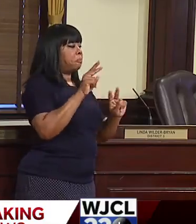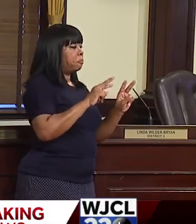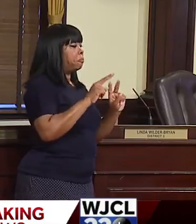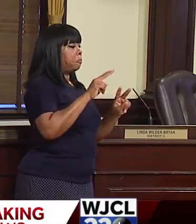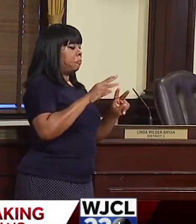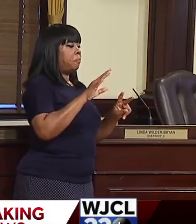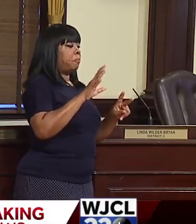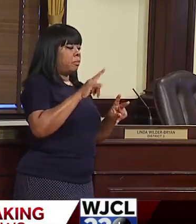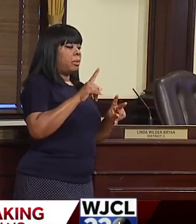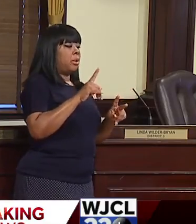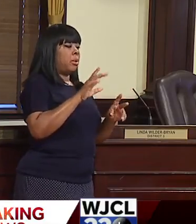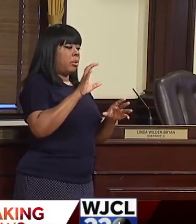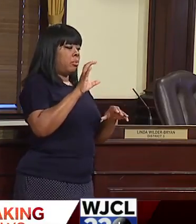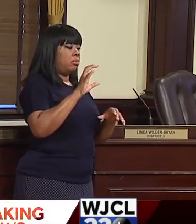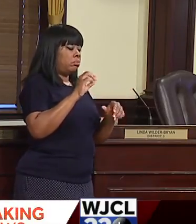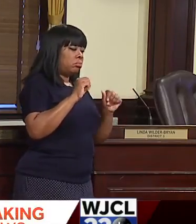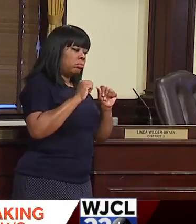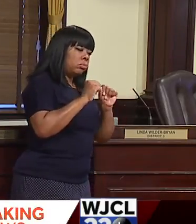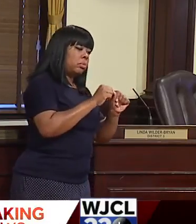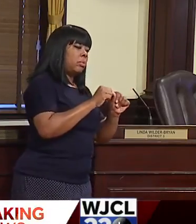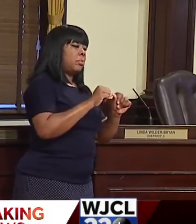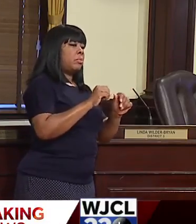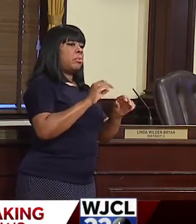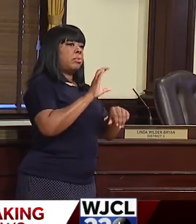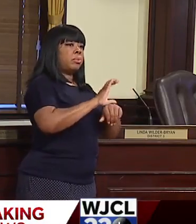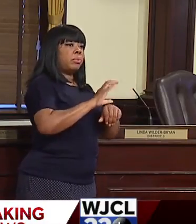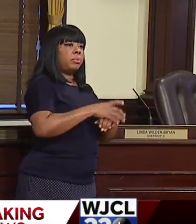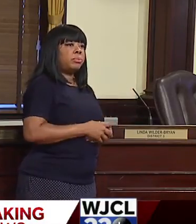enforcing our our mass mandate.